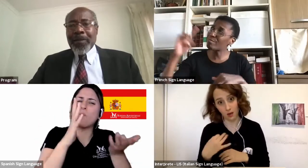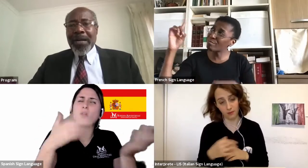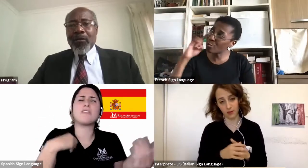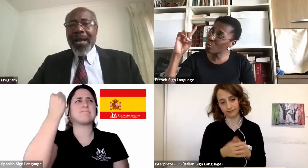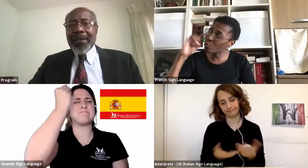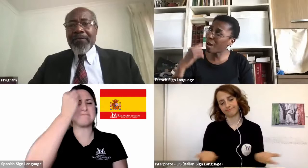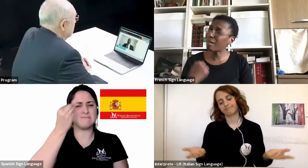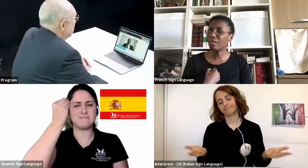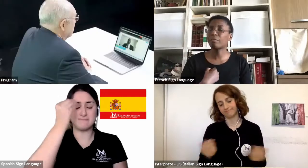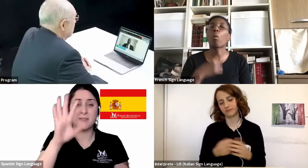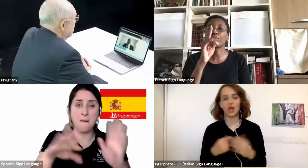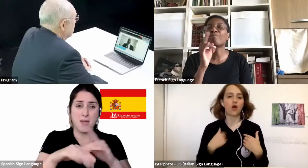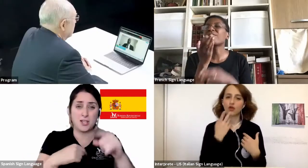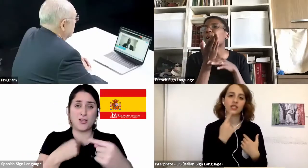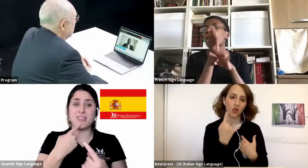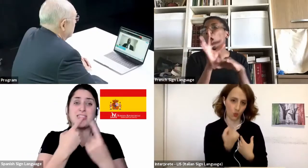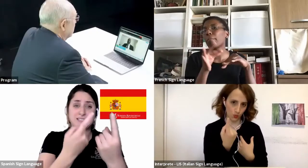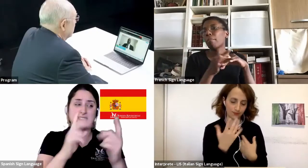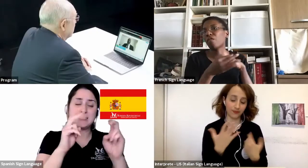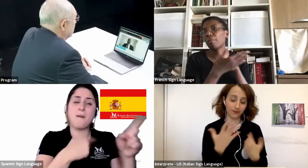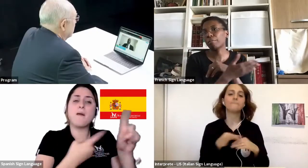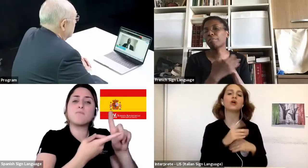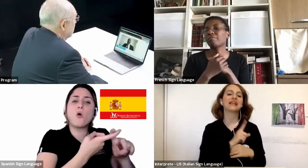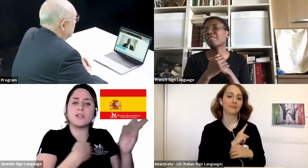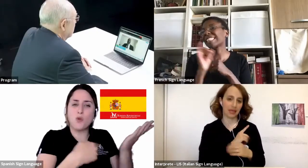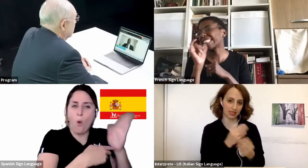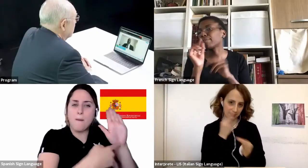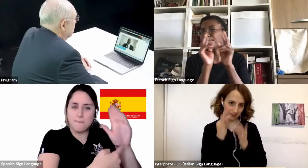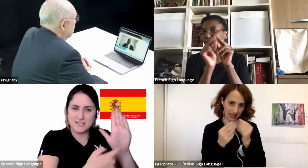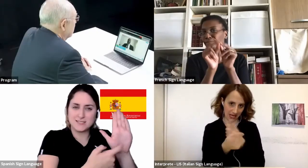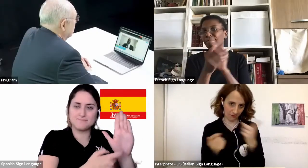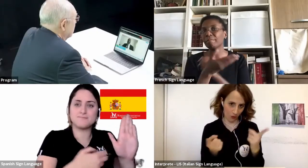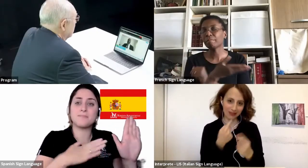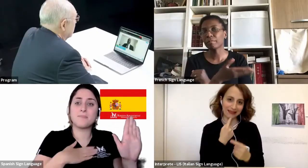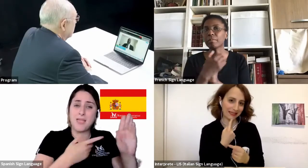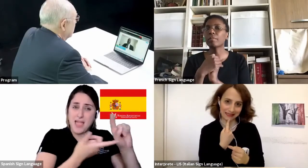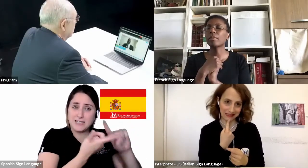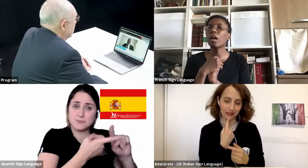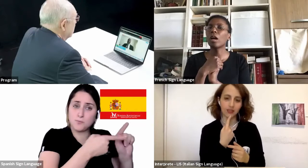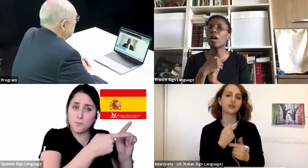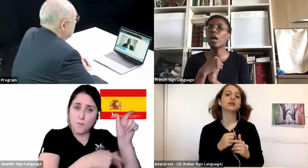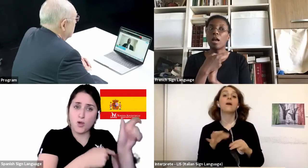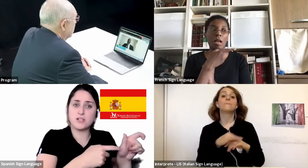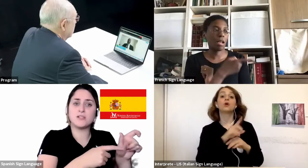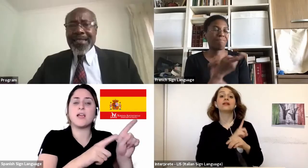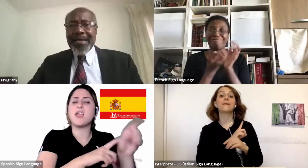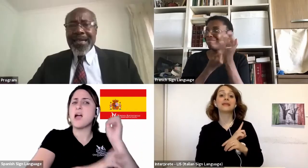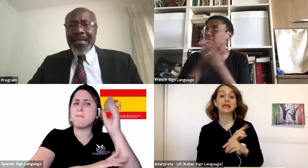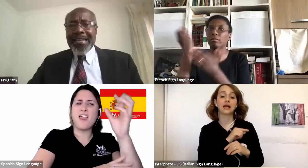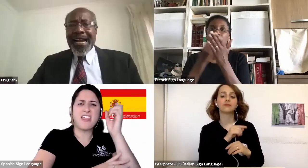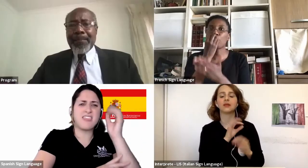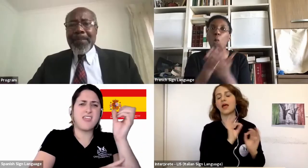My wife was an evangelist in her own right. She loved mission and she was very passionate.